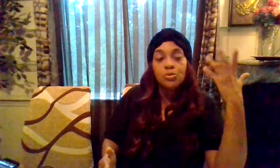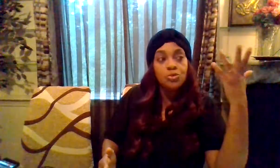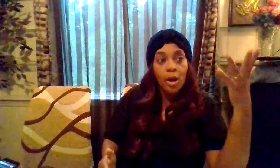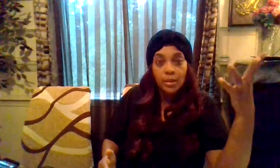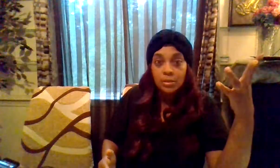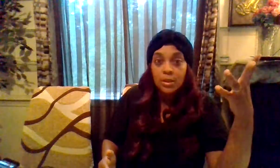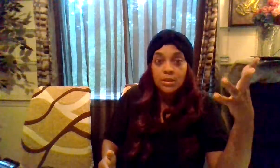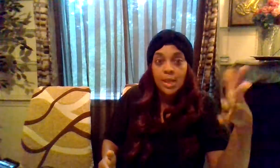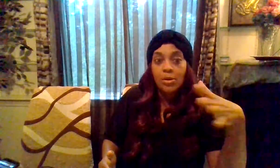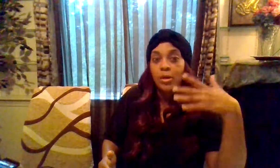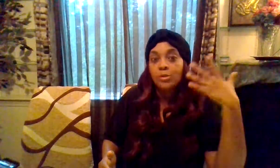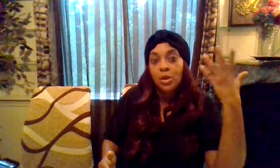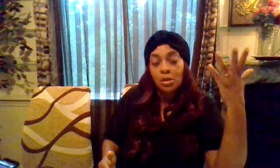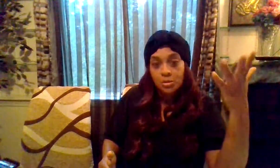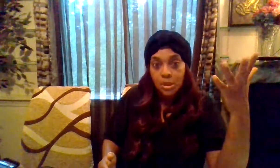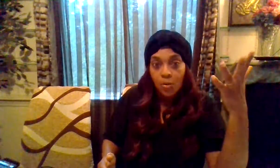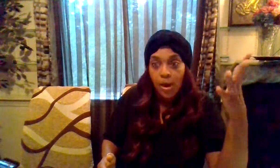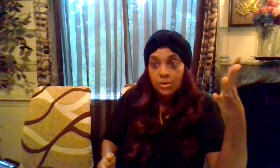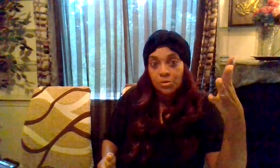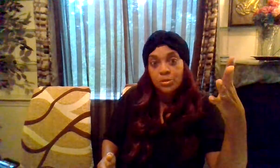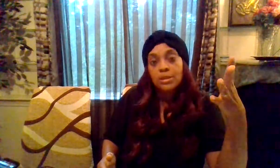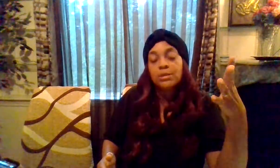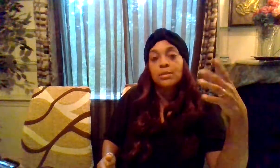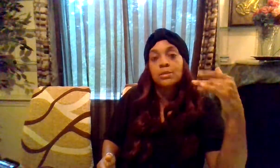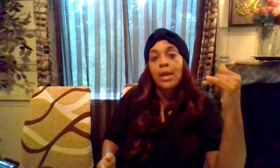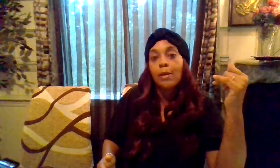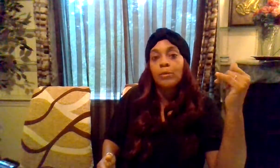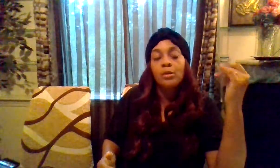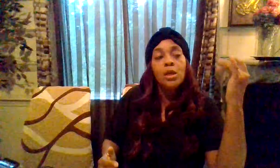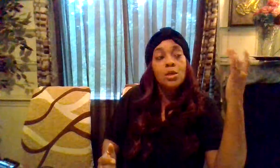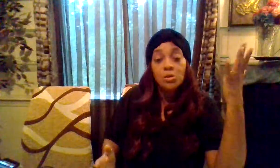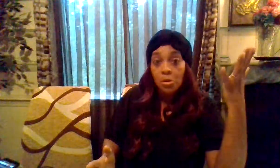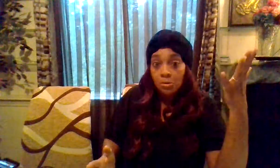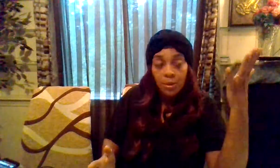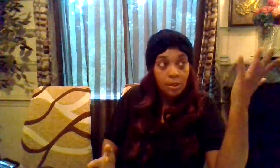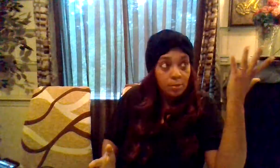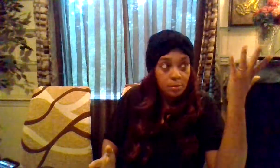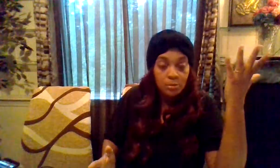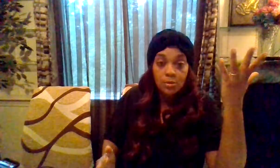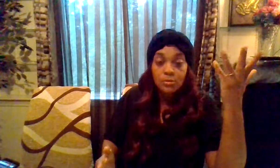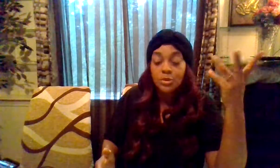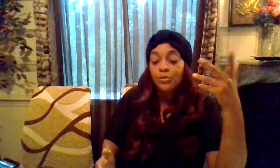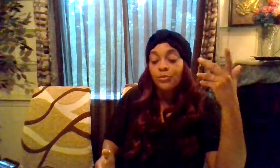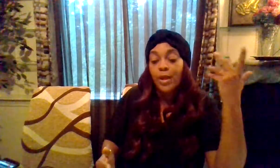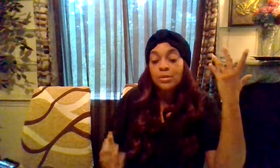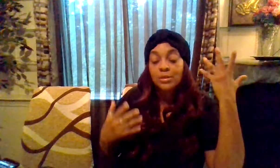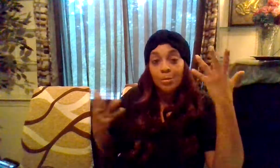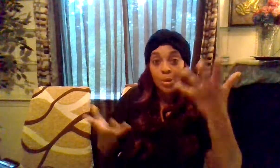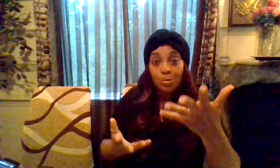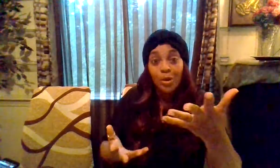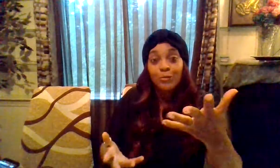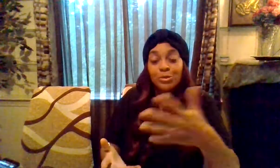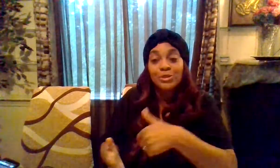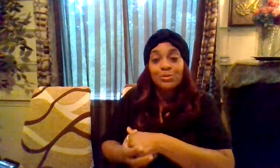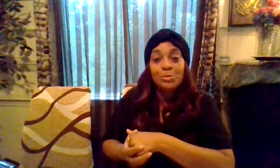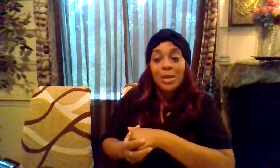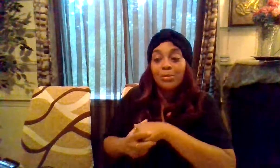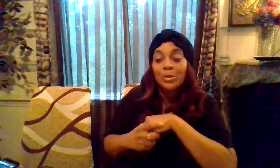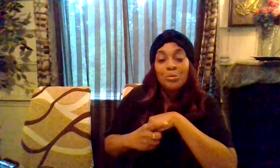trying to get the insight on that trying to understand why certain things like this happen you know and just the fact is i'm grateful just be able and